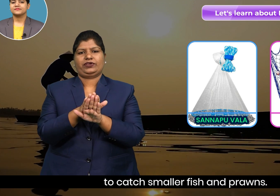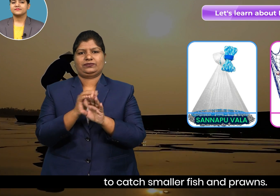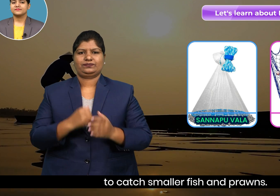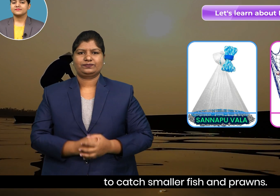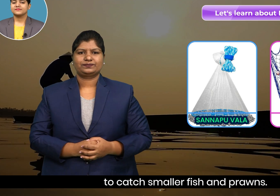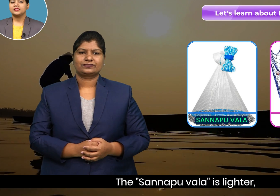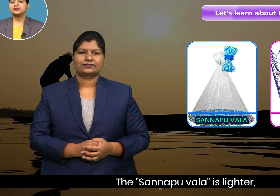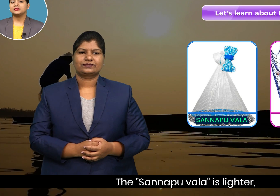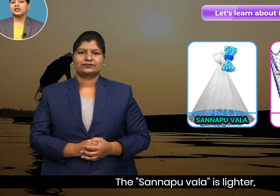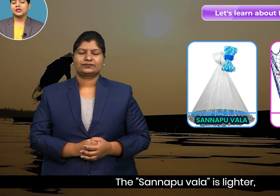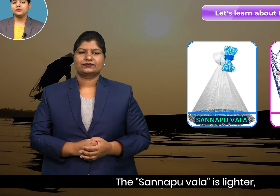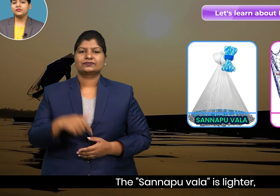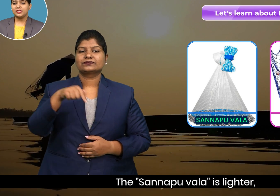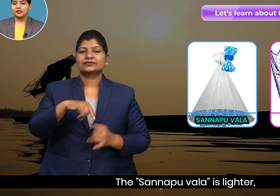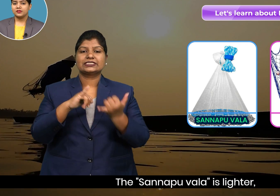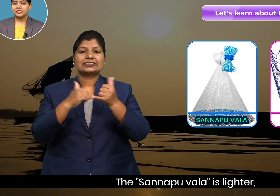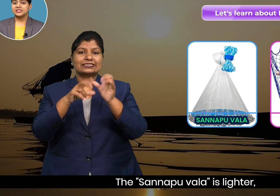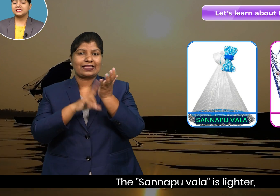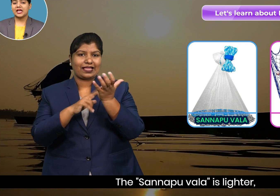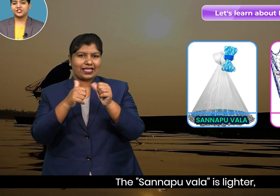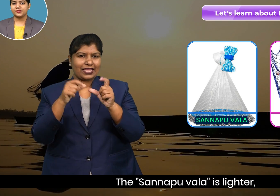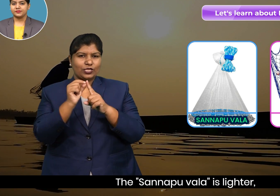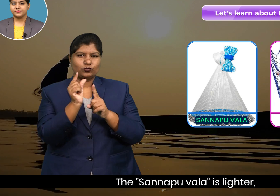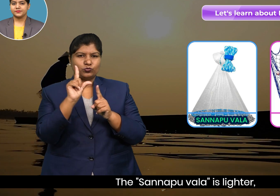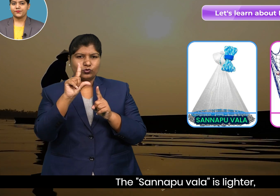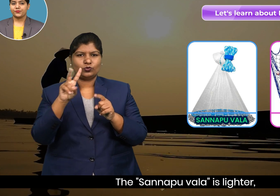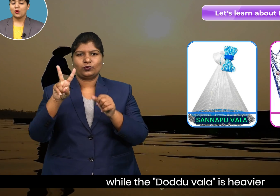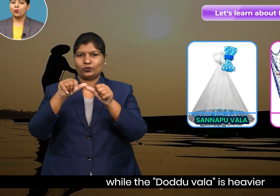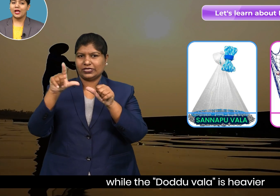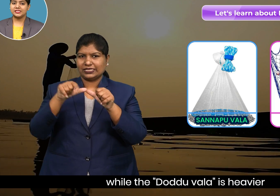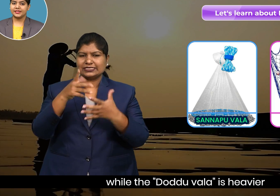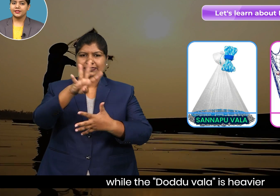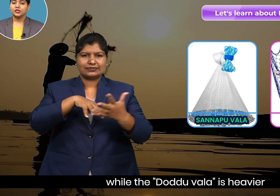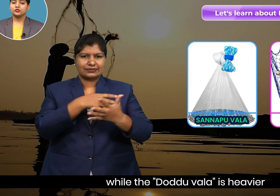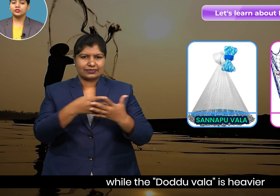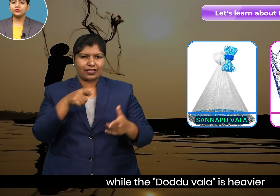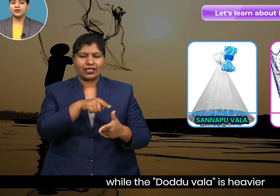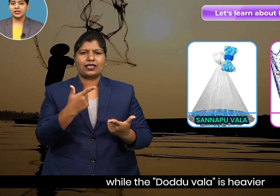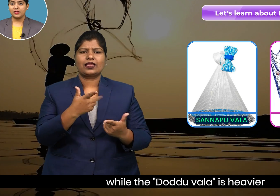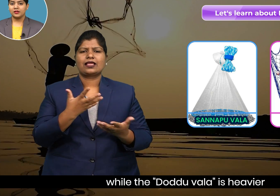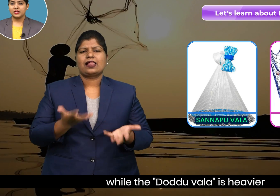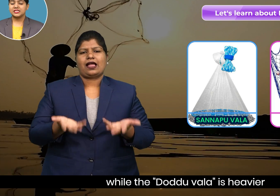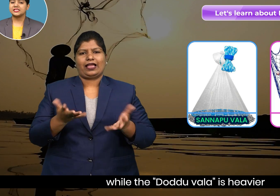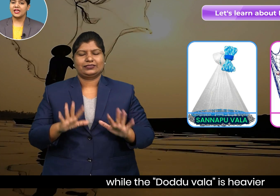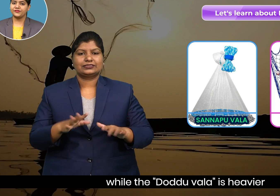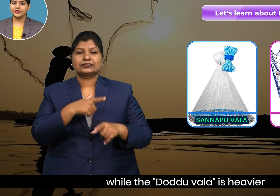The Sanapuwala is lighter while the Doduwala is heavier